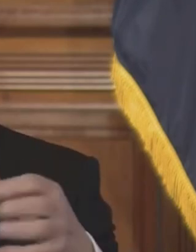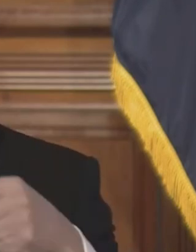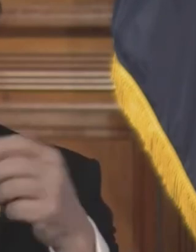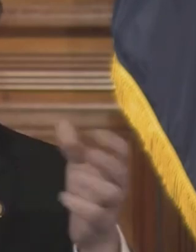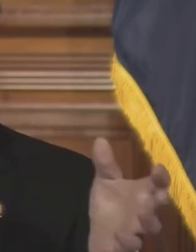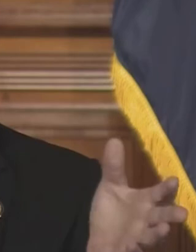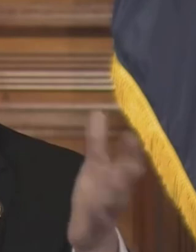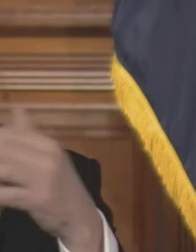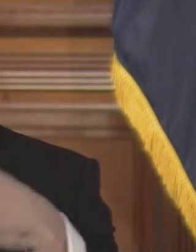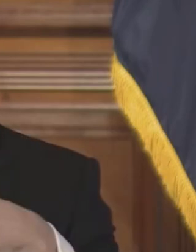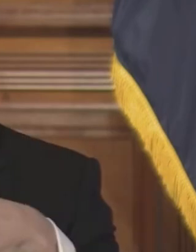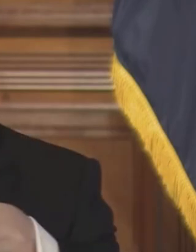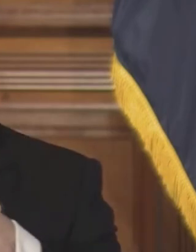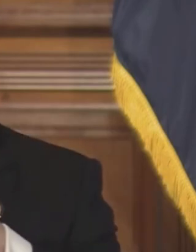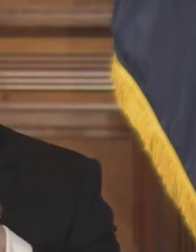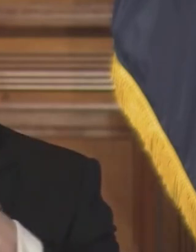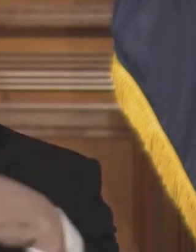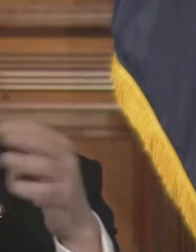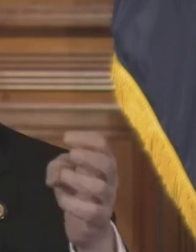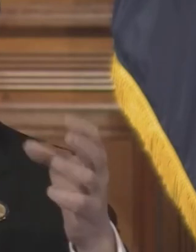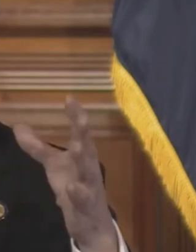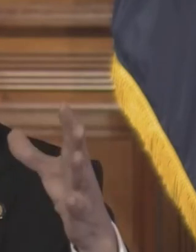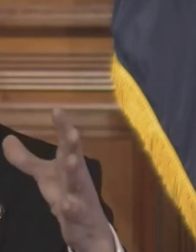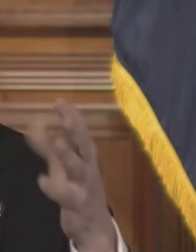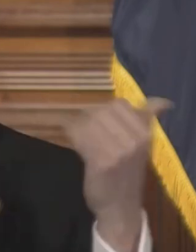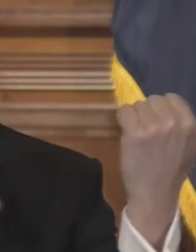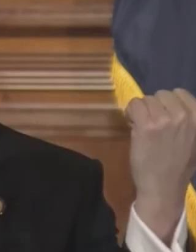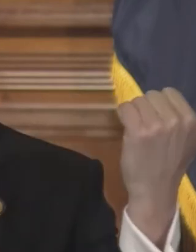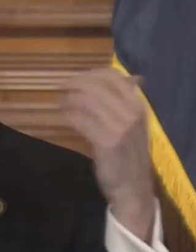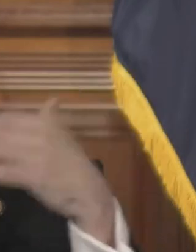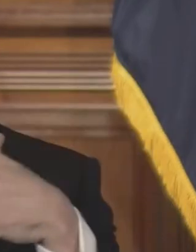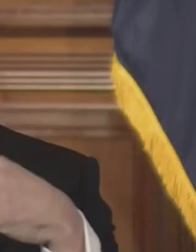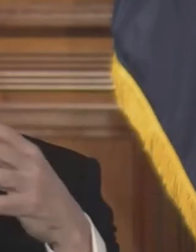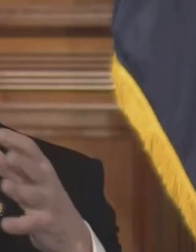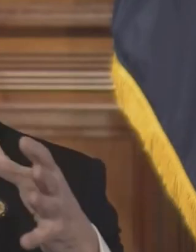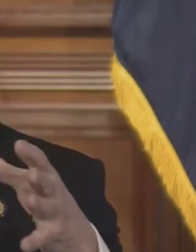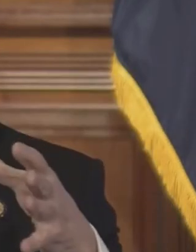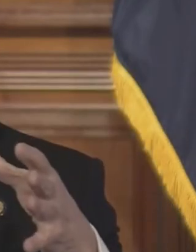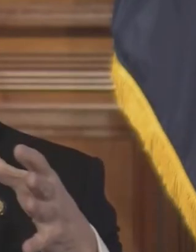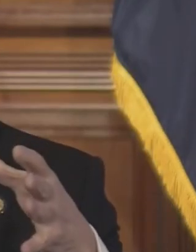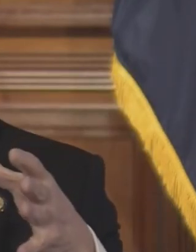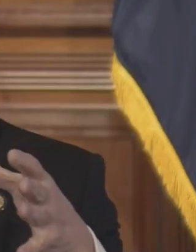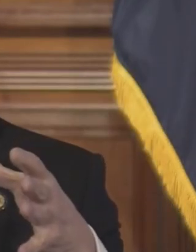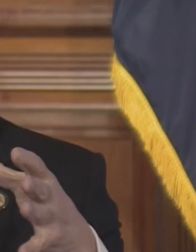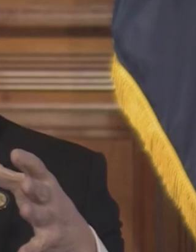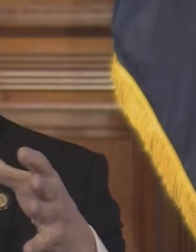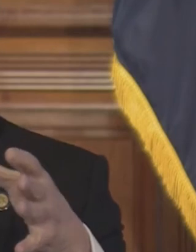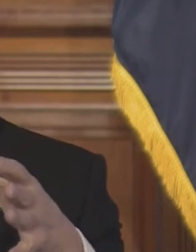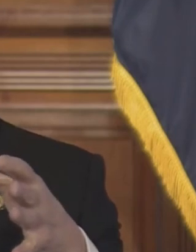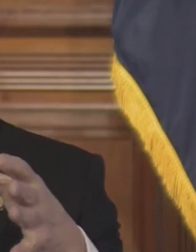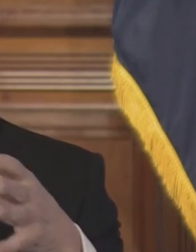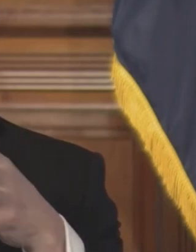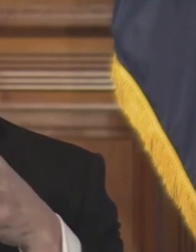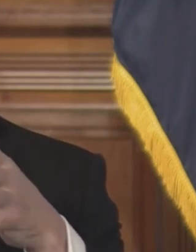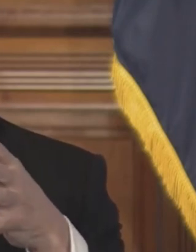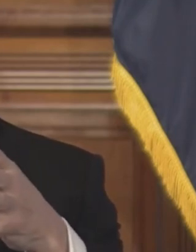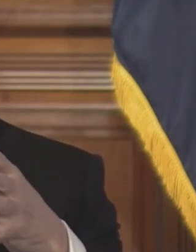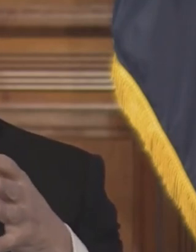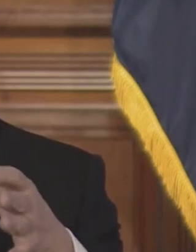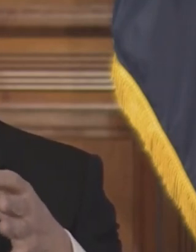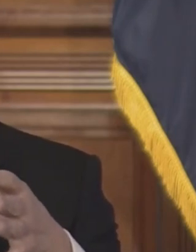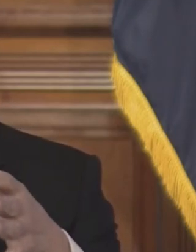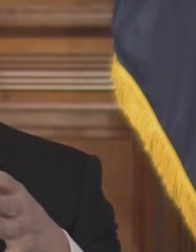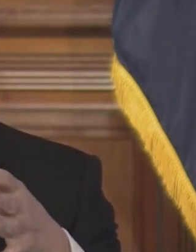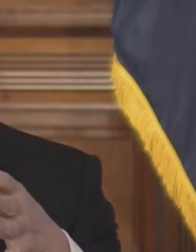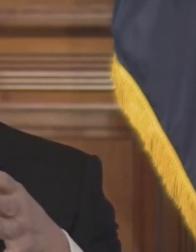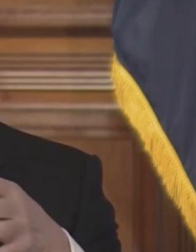to do it. City, state, Nassau, Suffolk, Jersey, Connecticut. Okay, how do we do it? I don't